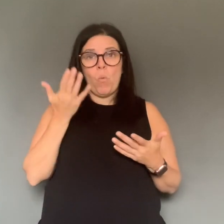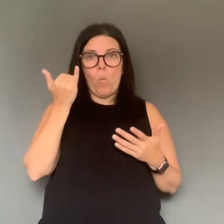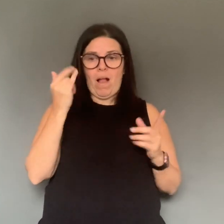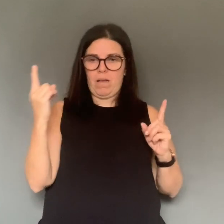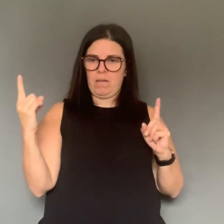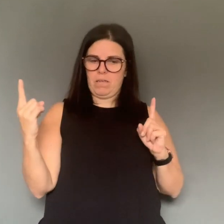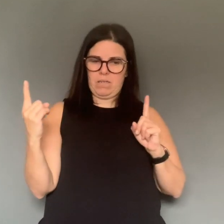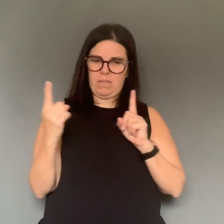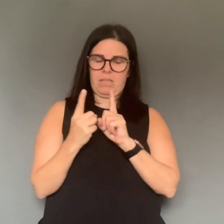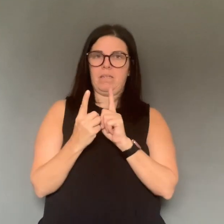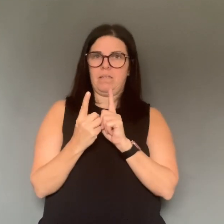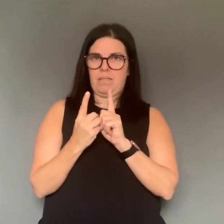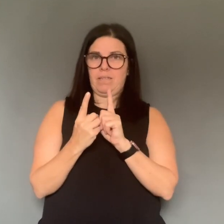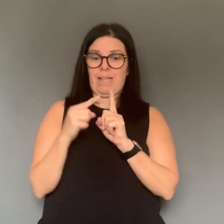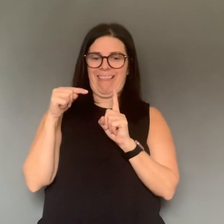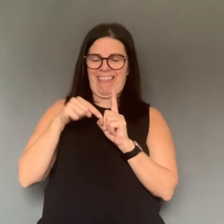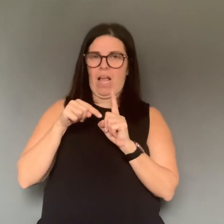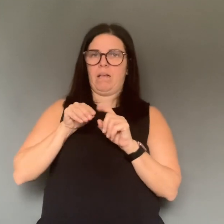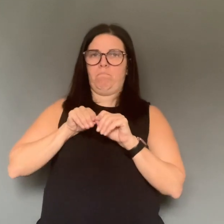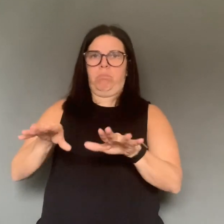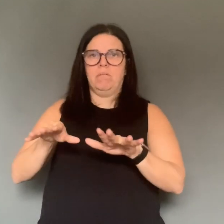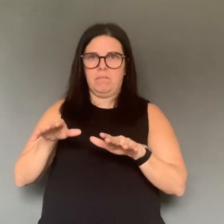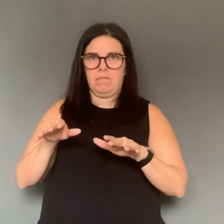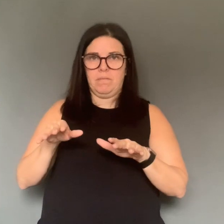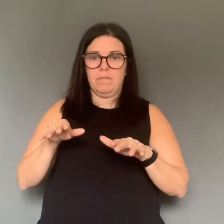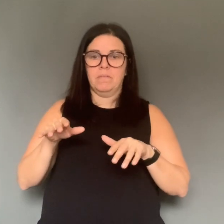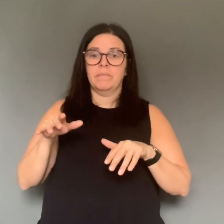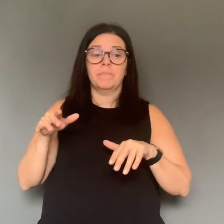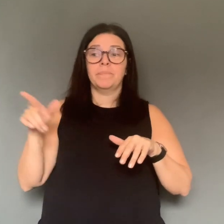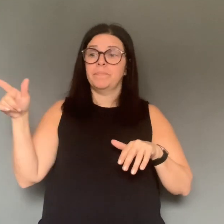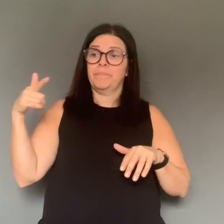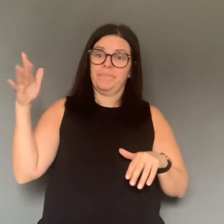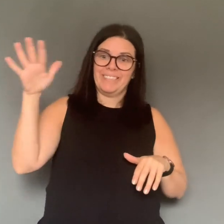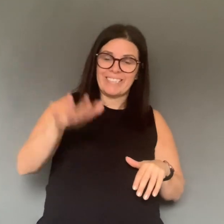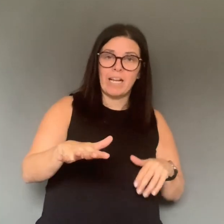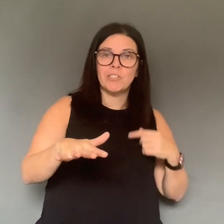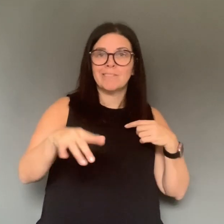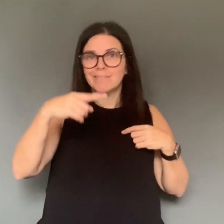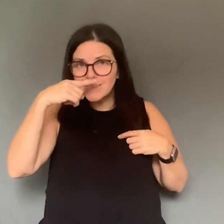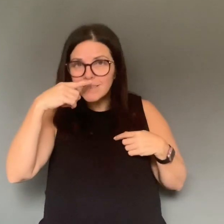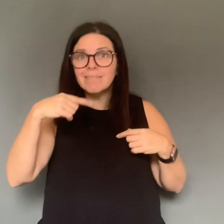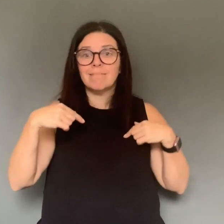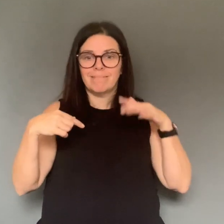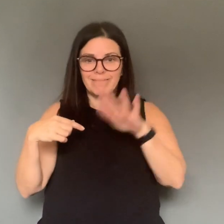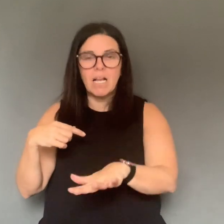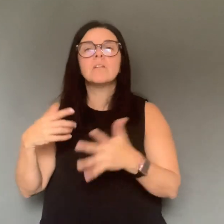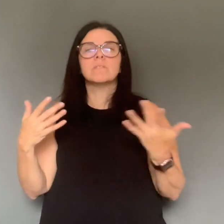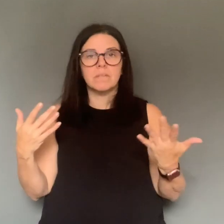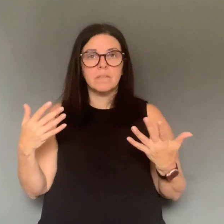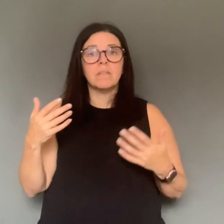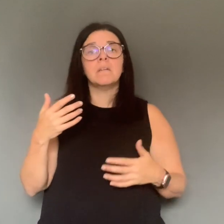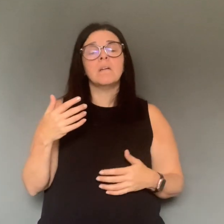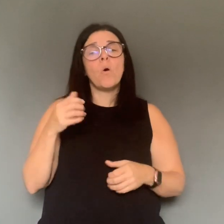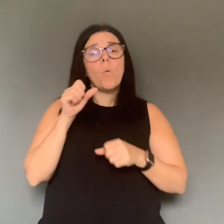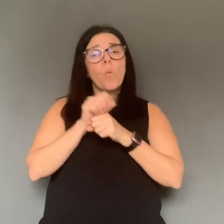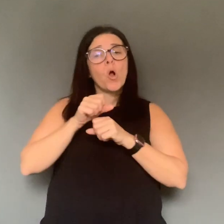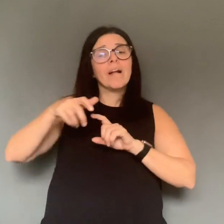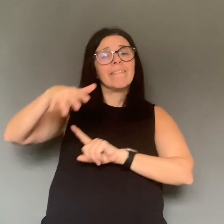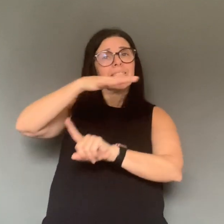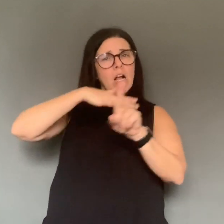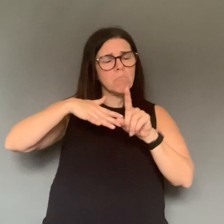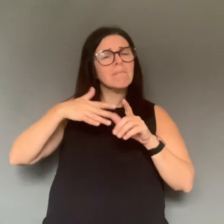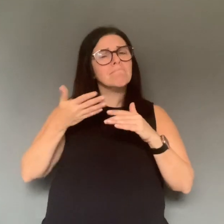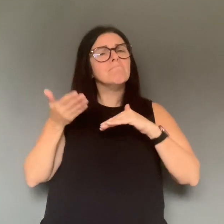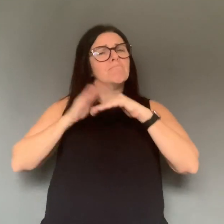much zero because you're not coming in that close contact range to contract the disease. If you